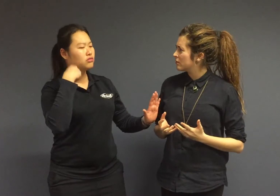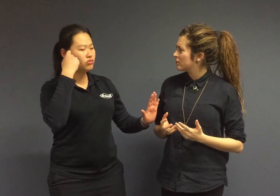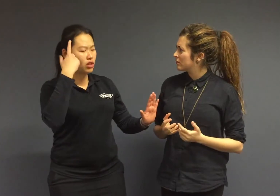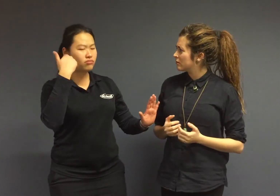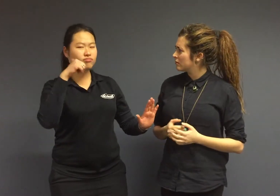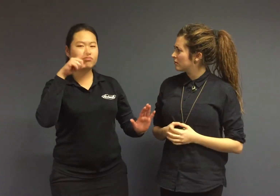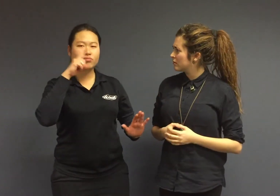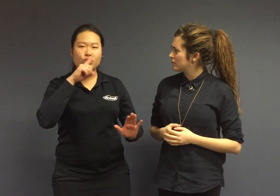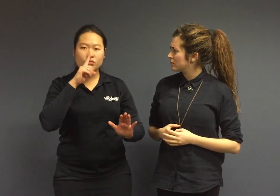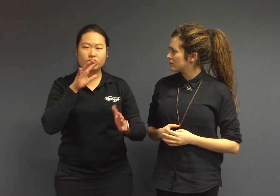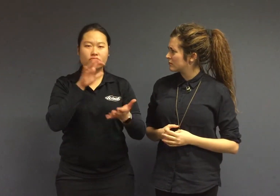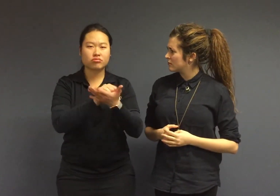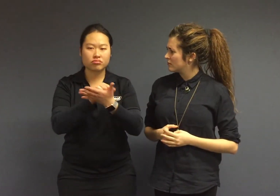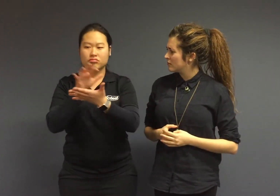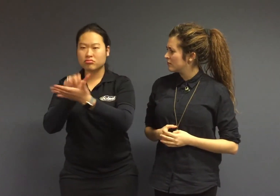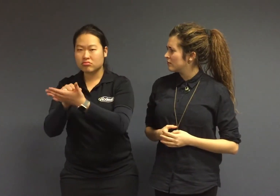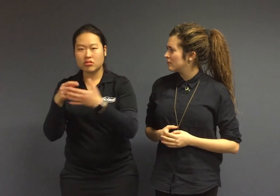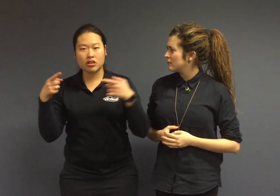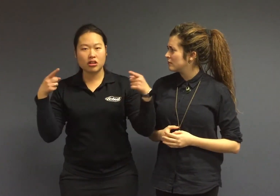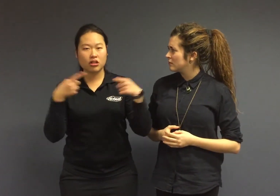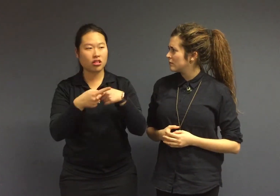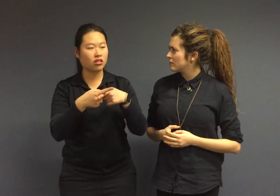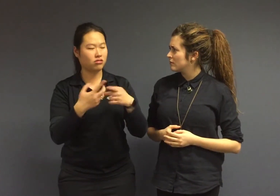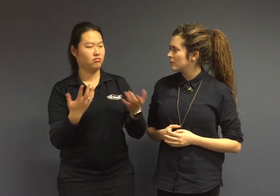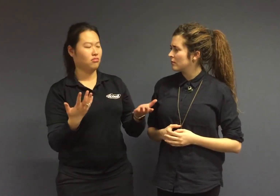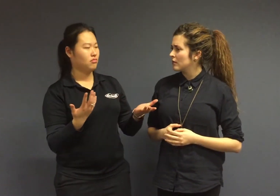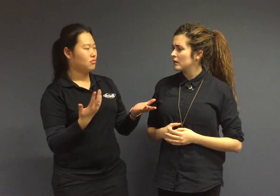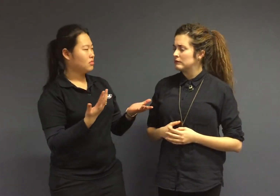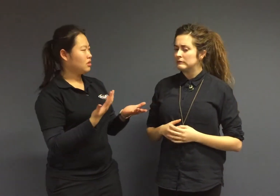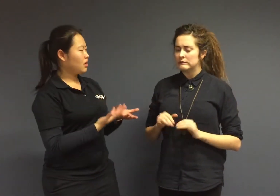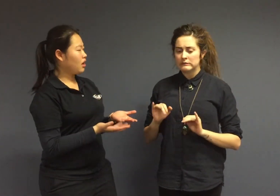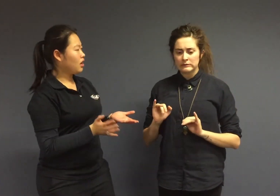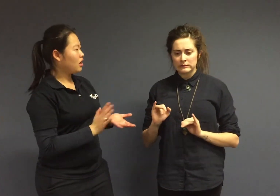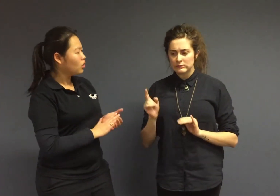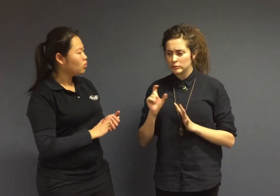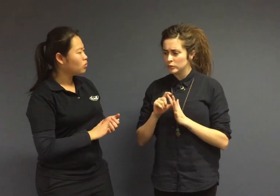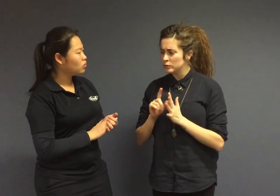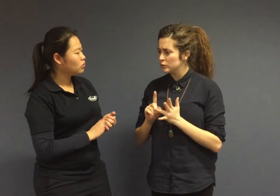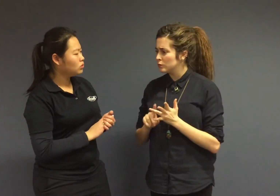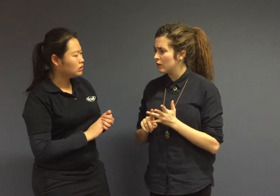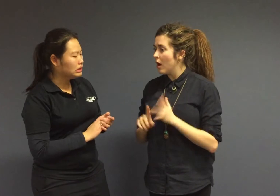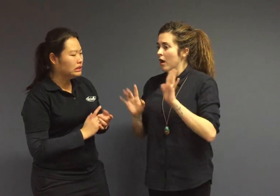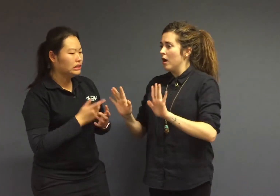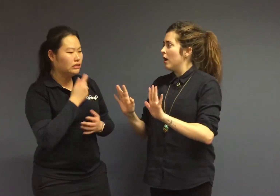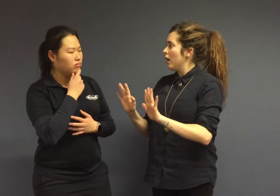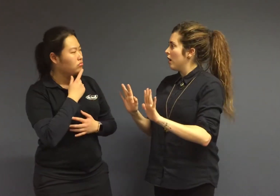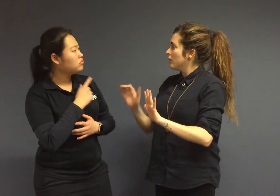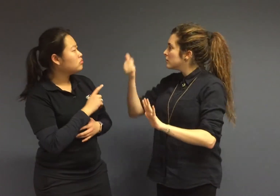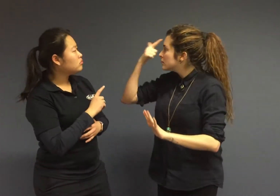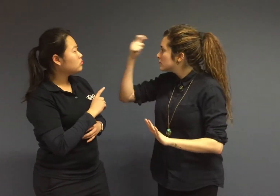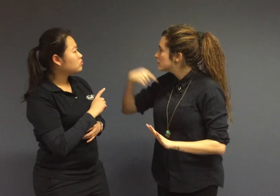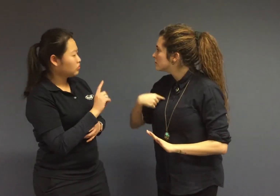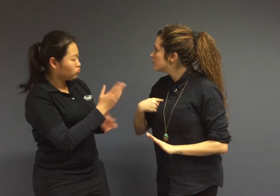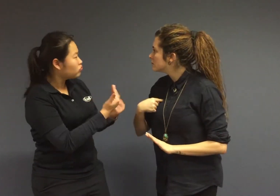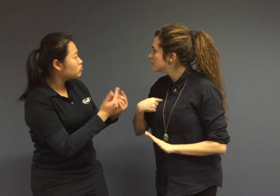but actually people might want to go to both events, what do we do? I have an idea,